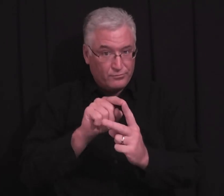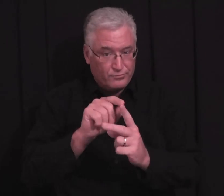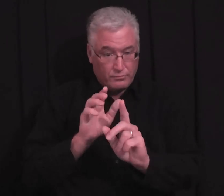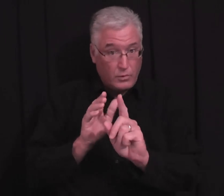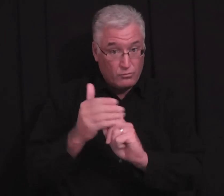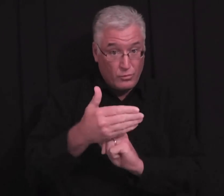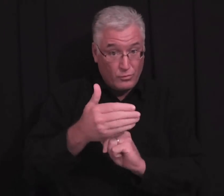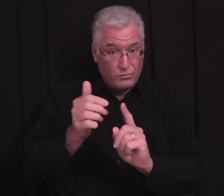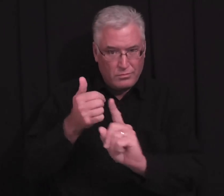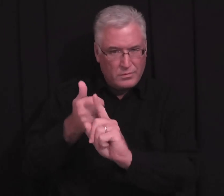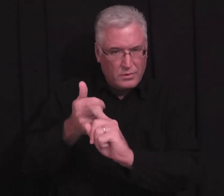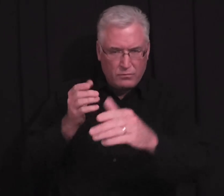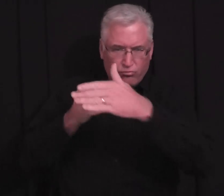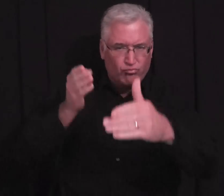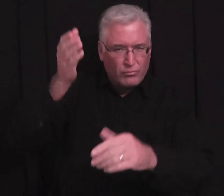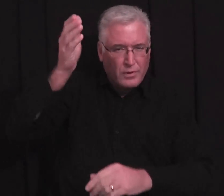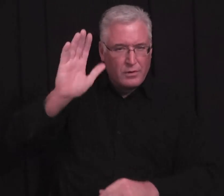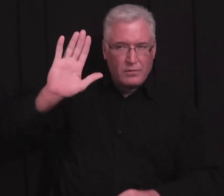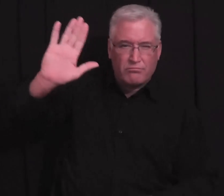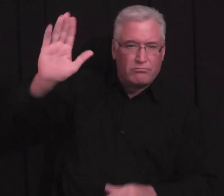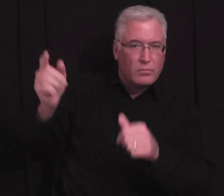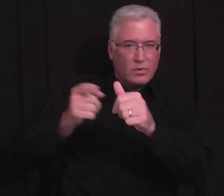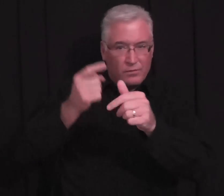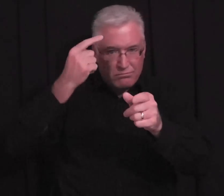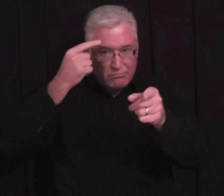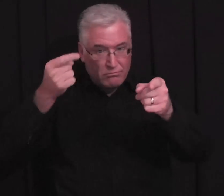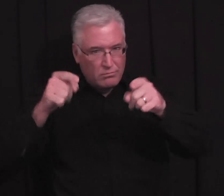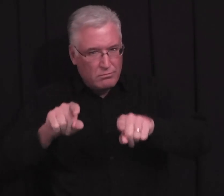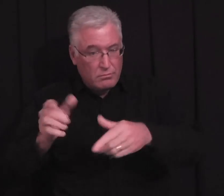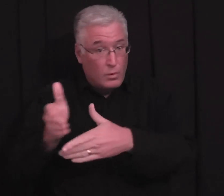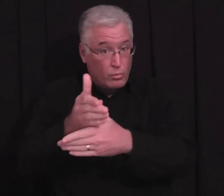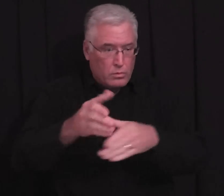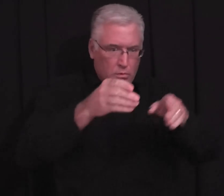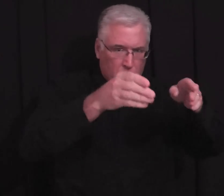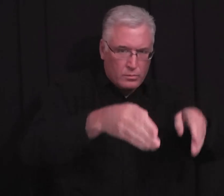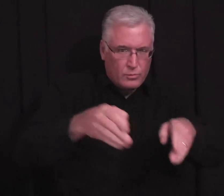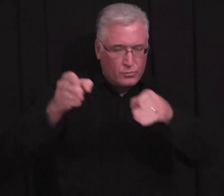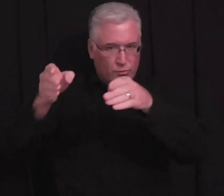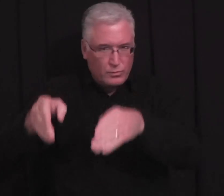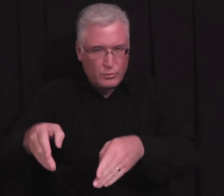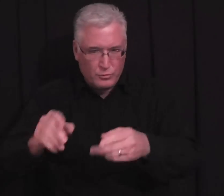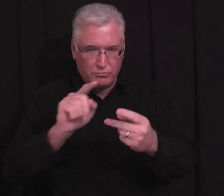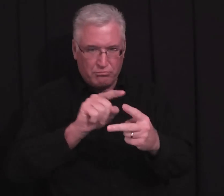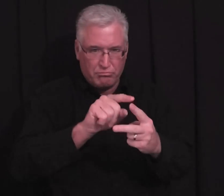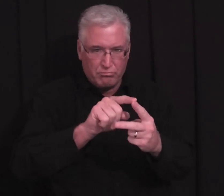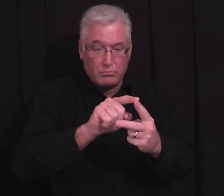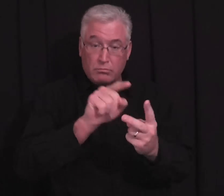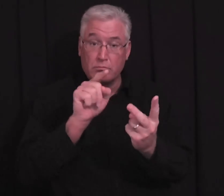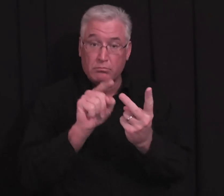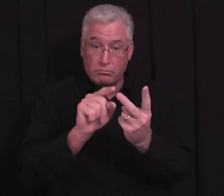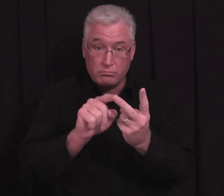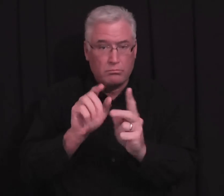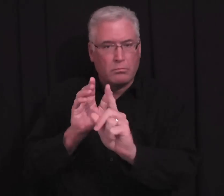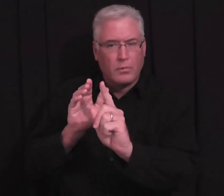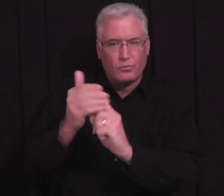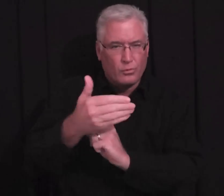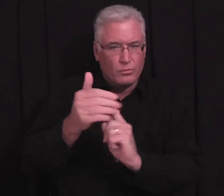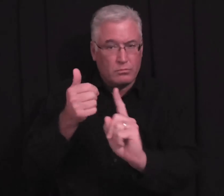Number one, adultery. Adultery itself, you know, goes against God, you know, and His first covenant between persons. And